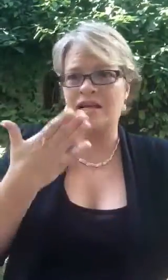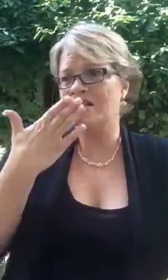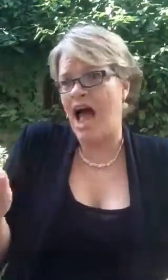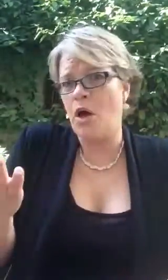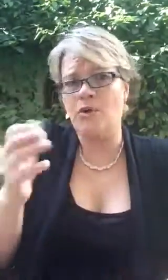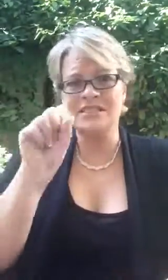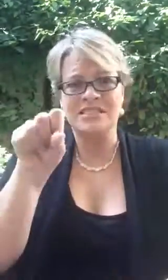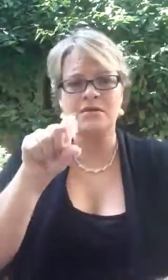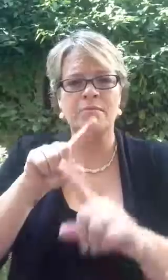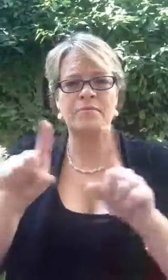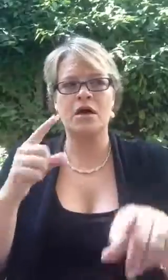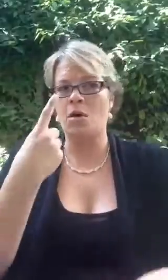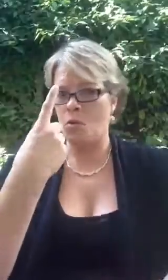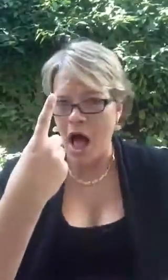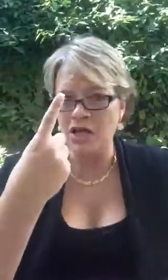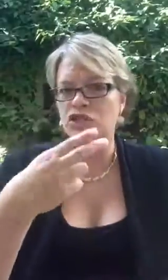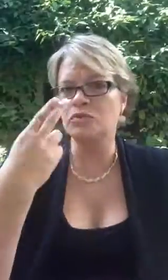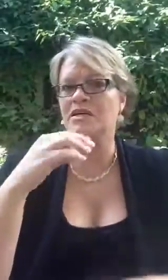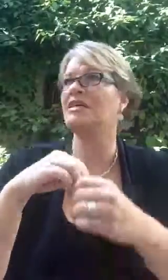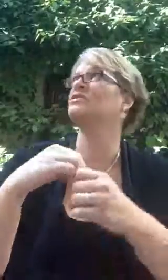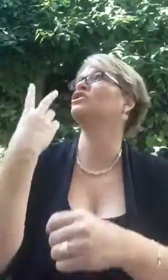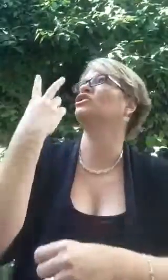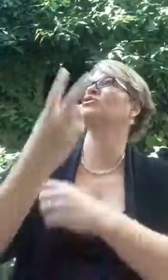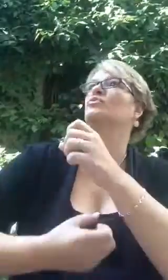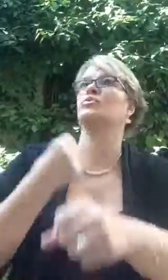of hair.